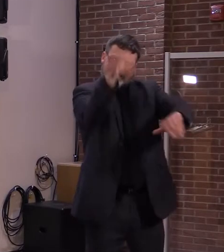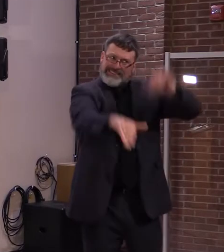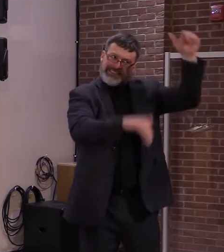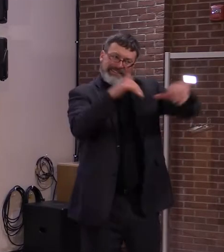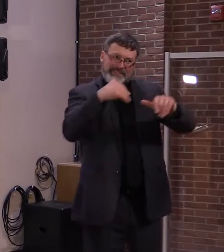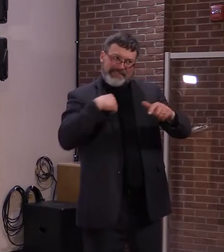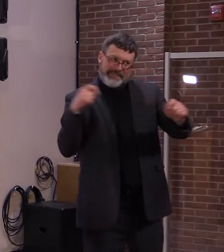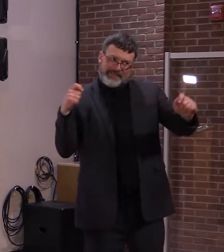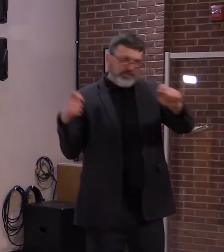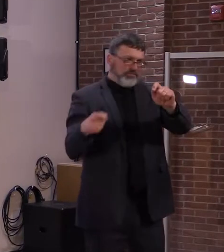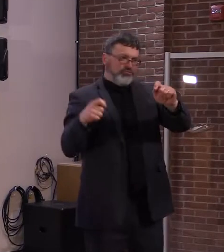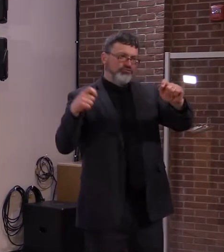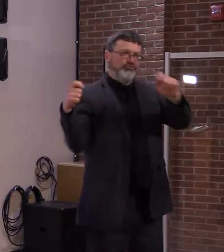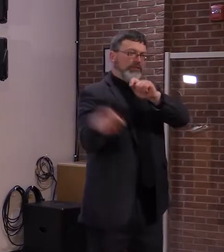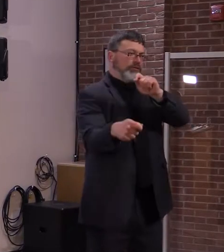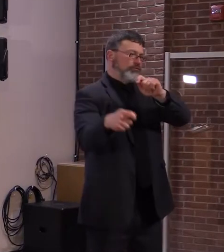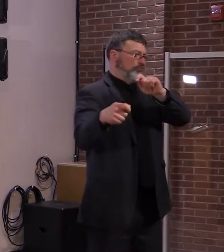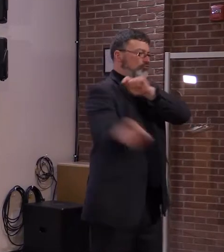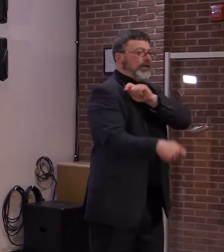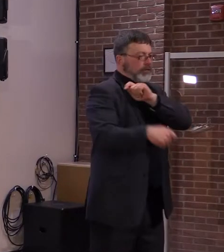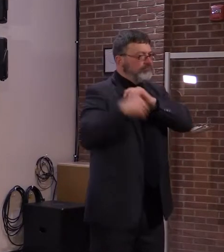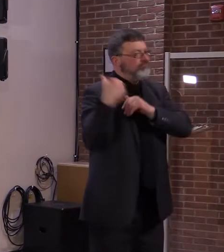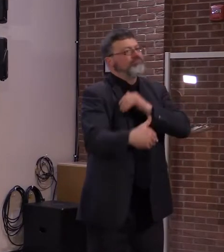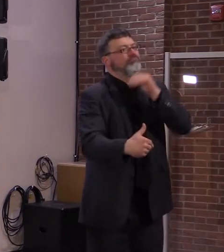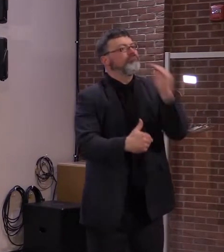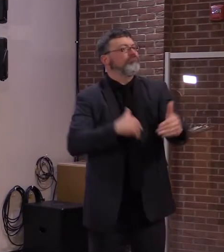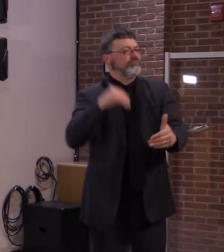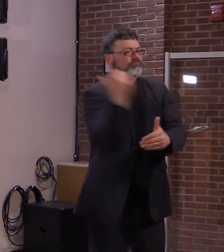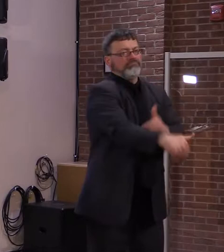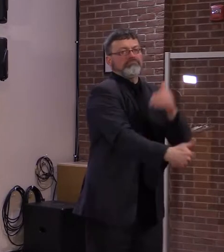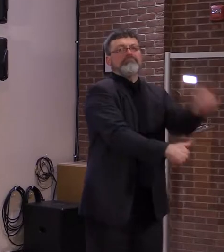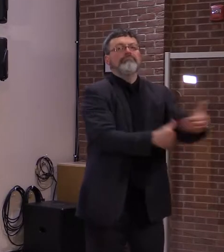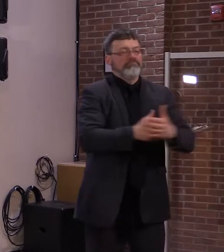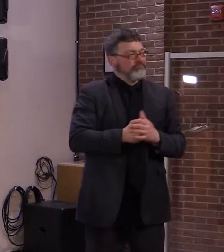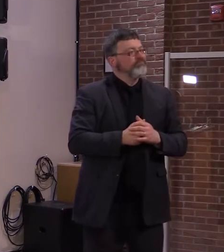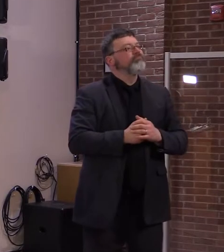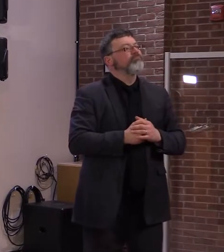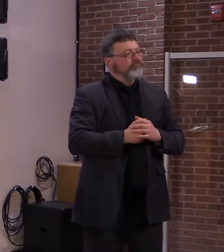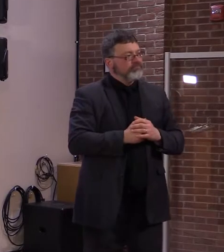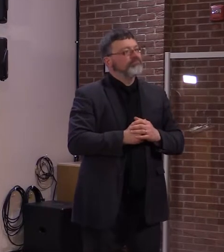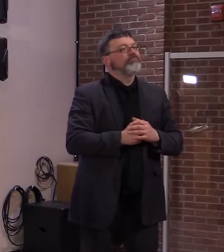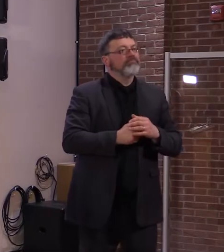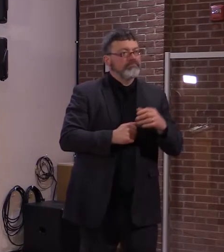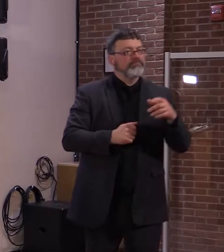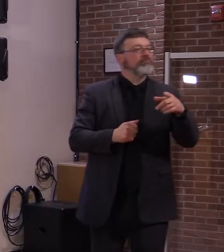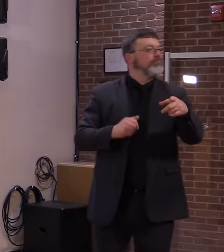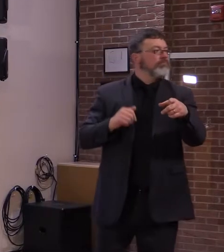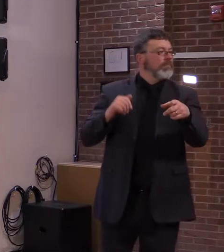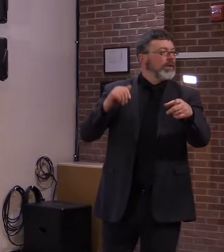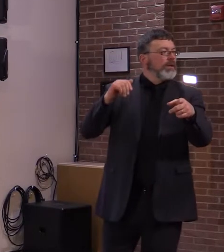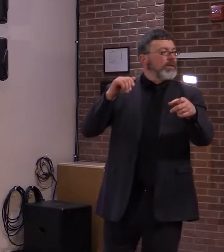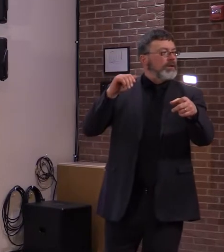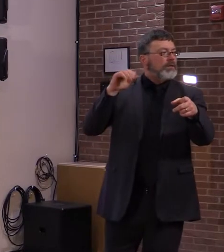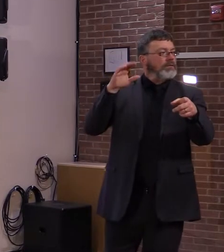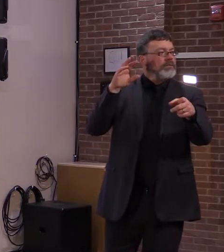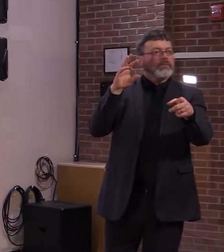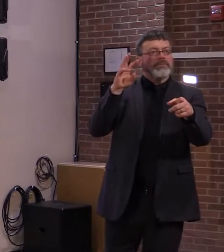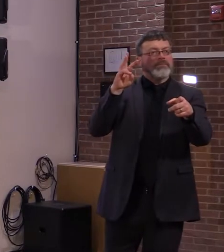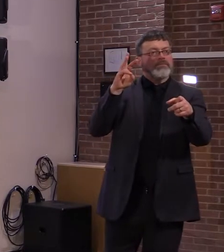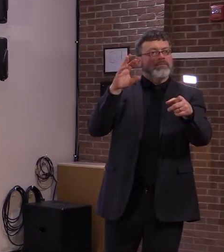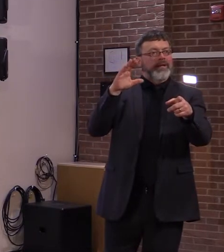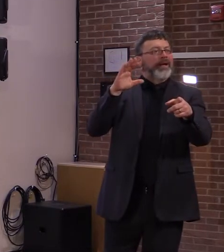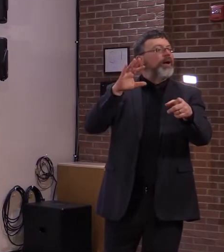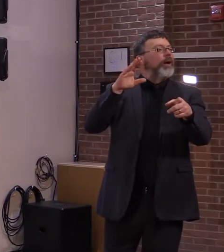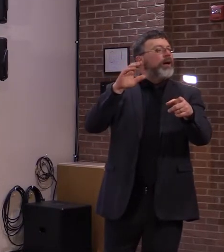Well, I guess the first one is the racing season opens up this weekend at two of the three Vermont tracks. Are you planning on going fast?